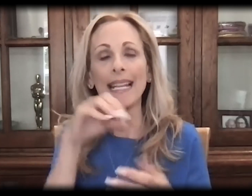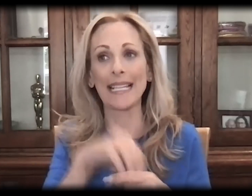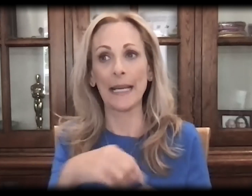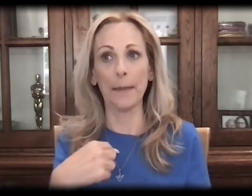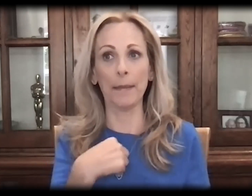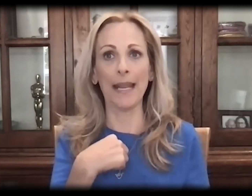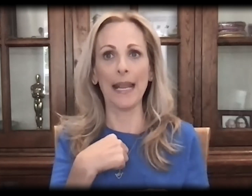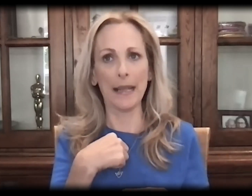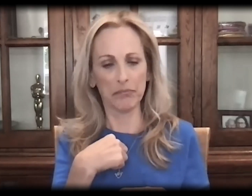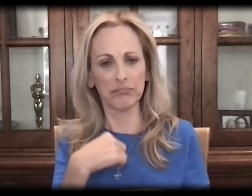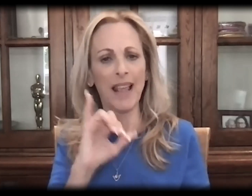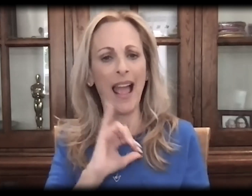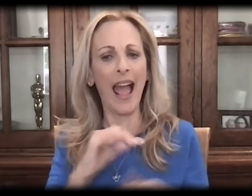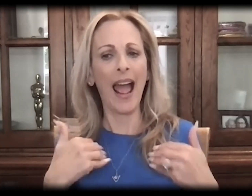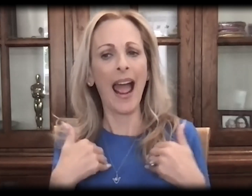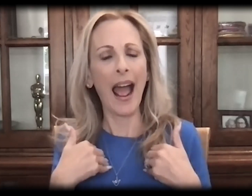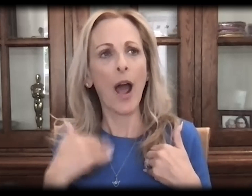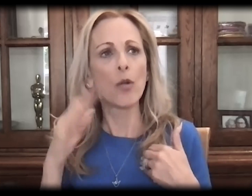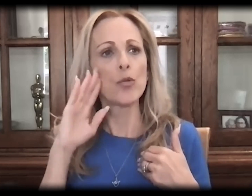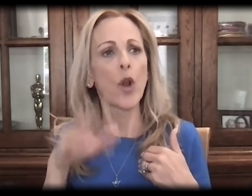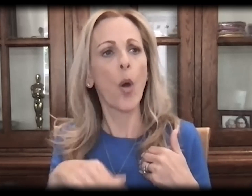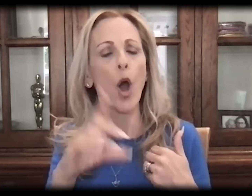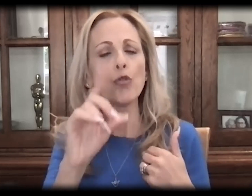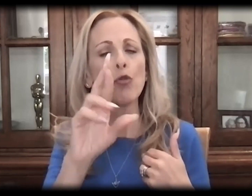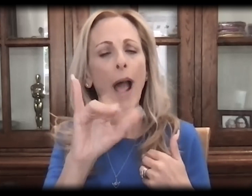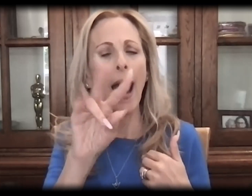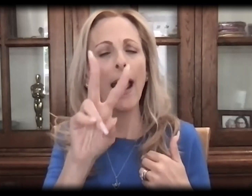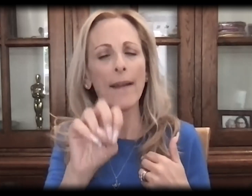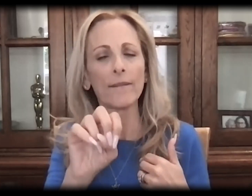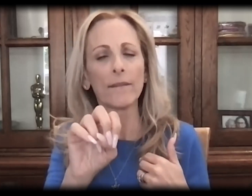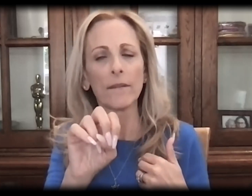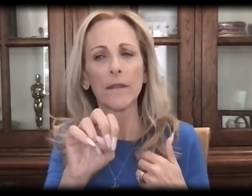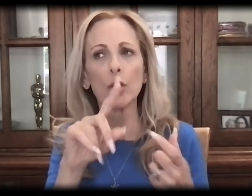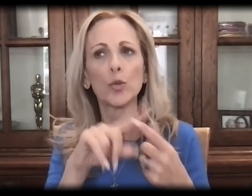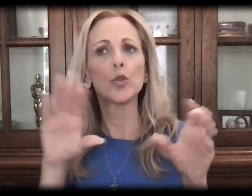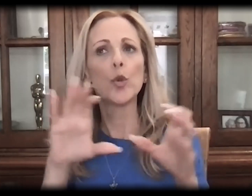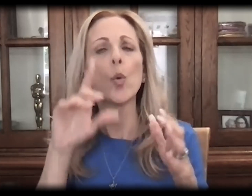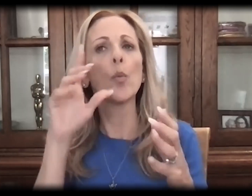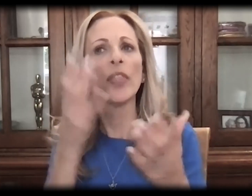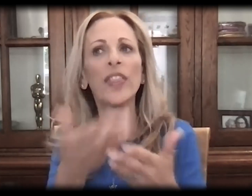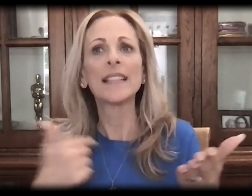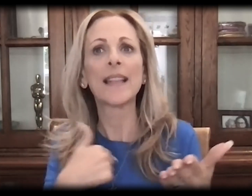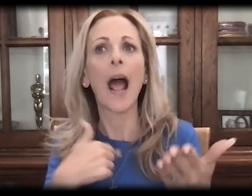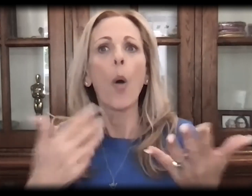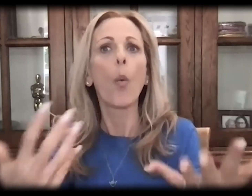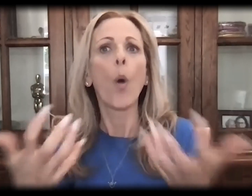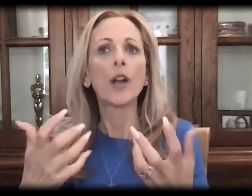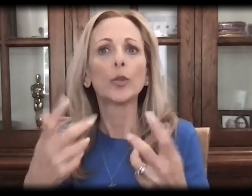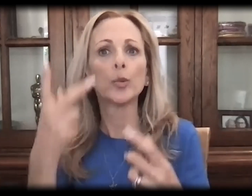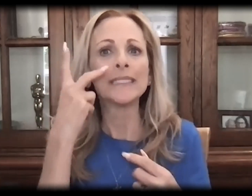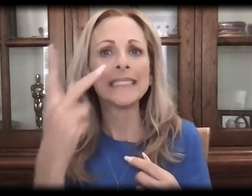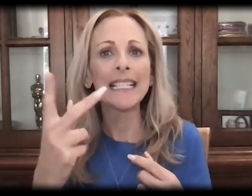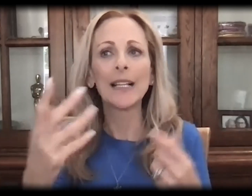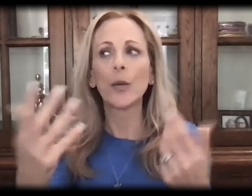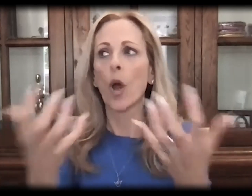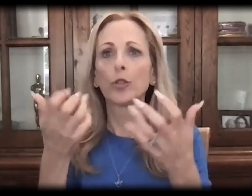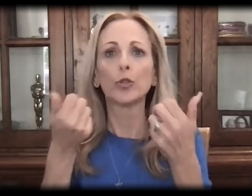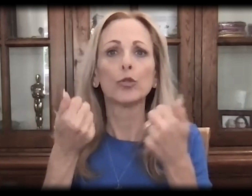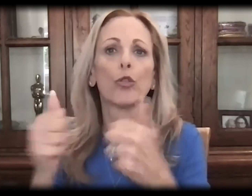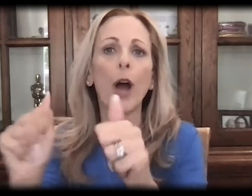And using that, he knew that in me, I had a drive, a drive to set my